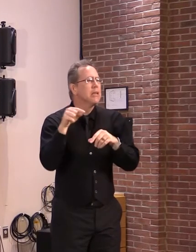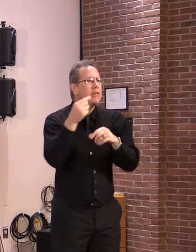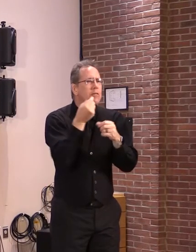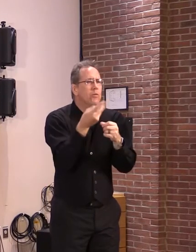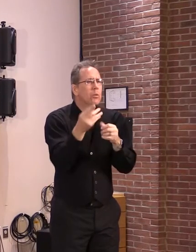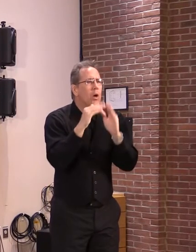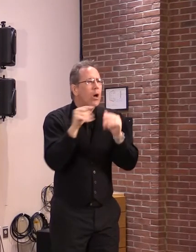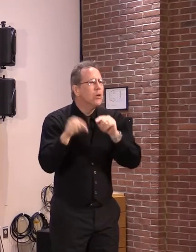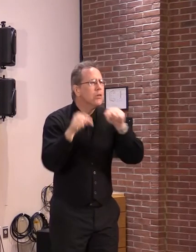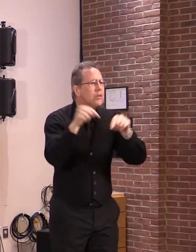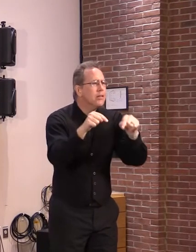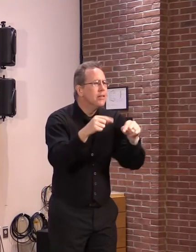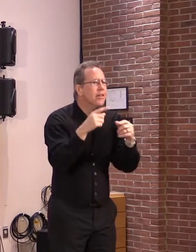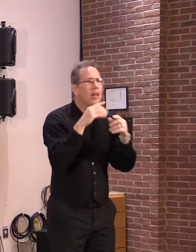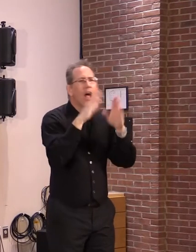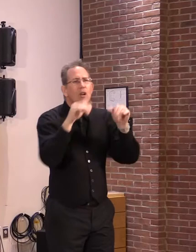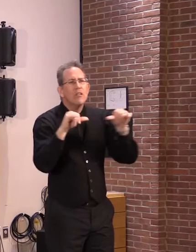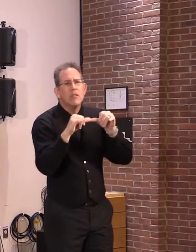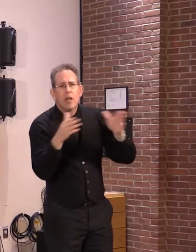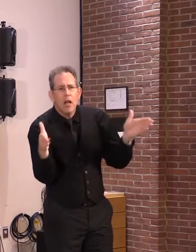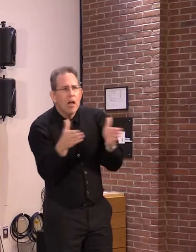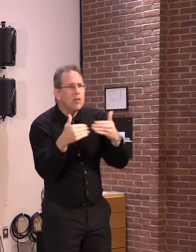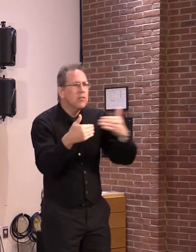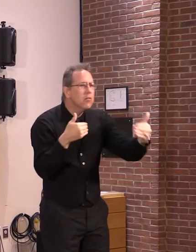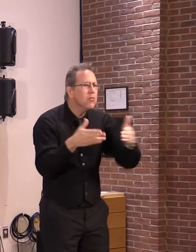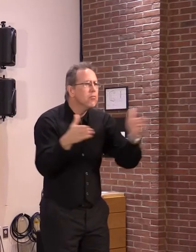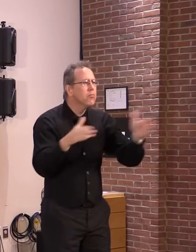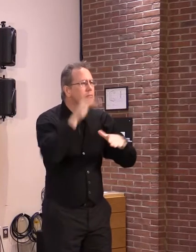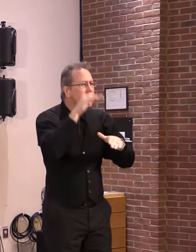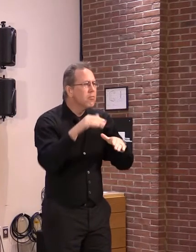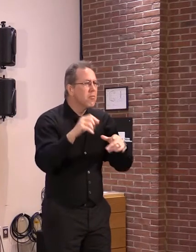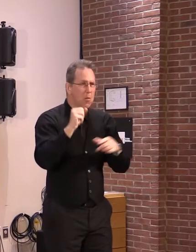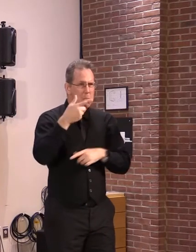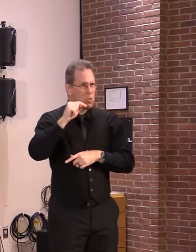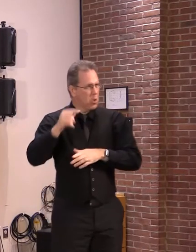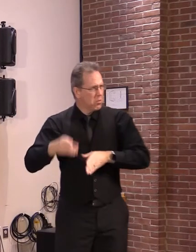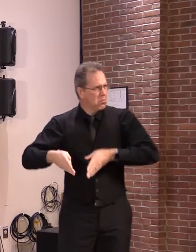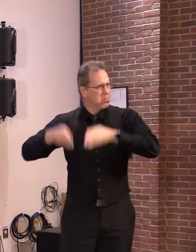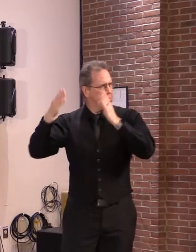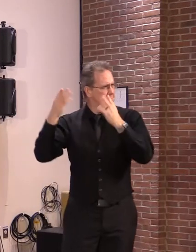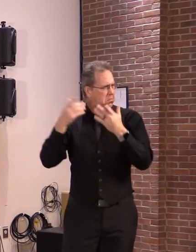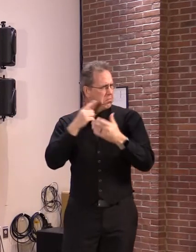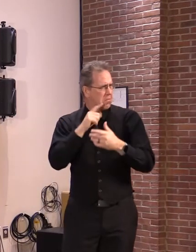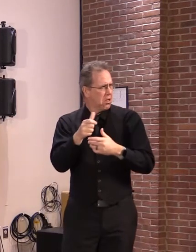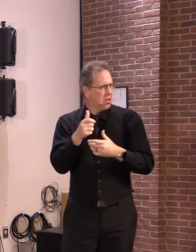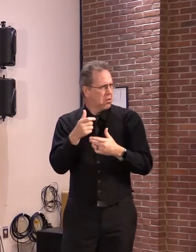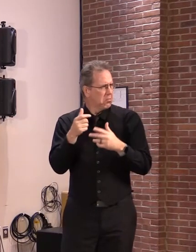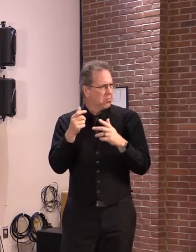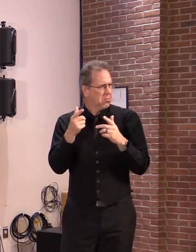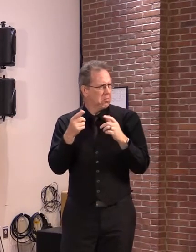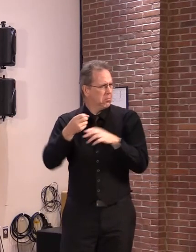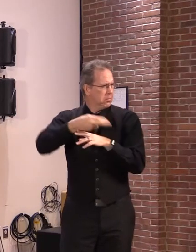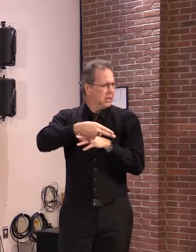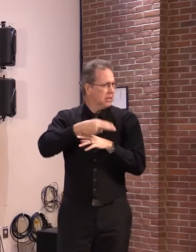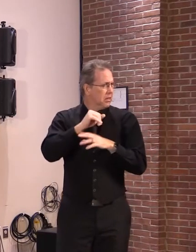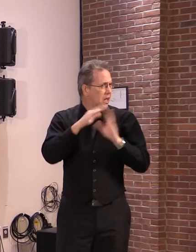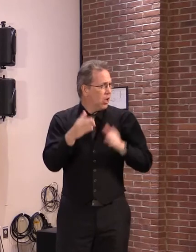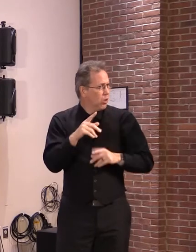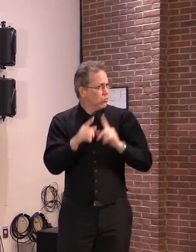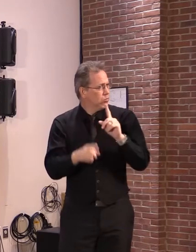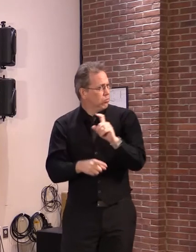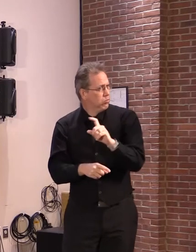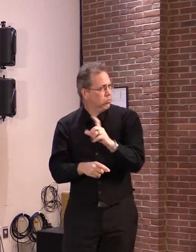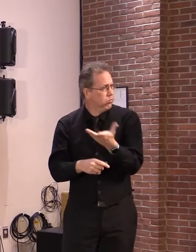household size. Is it just the apartments aren't picking up enough slack even though there's been so many units?